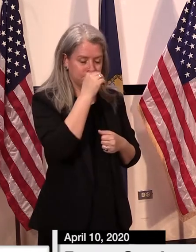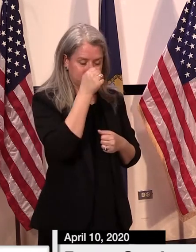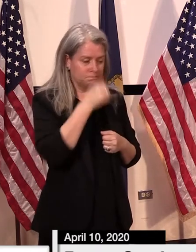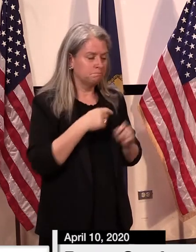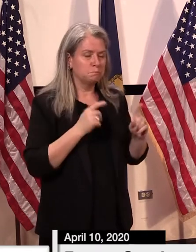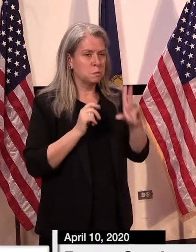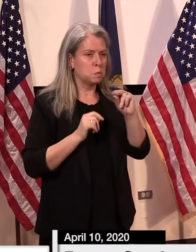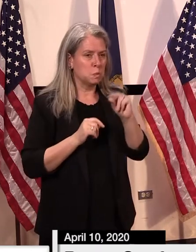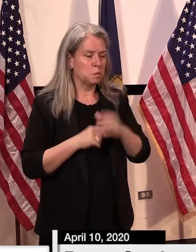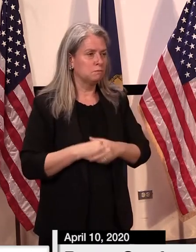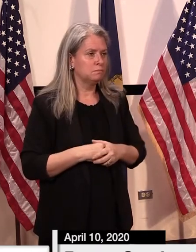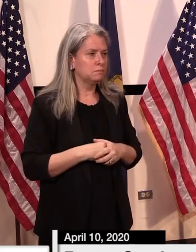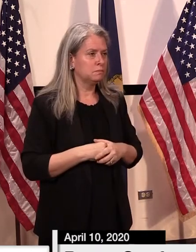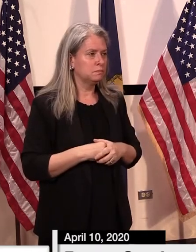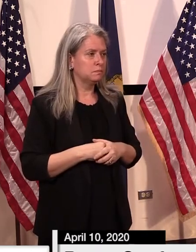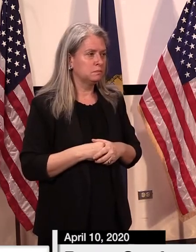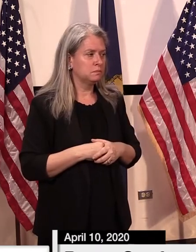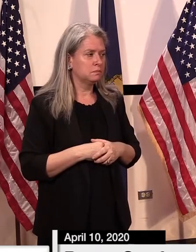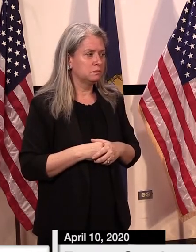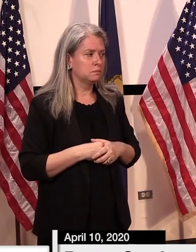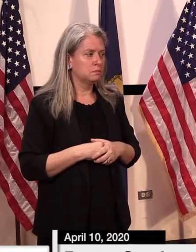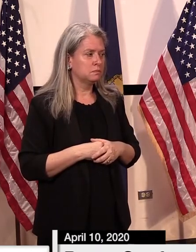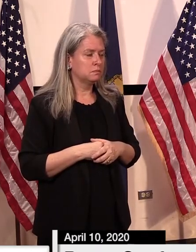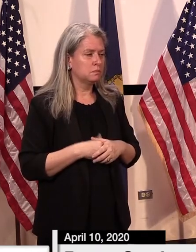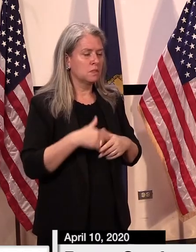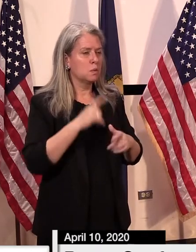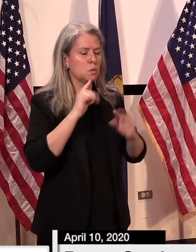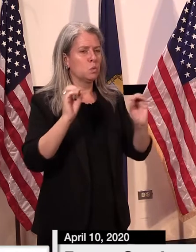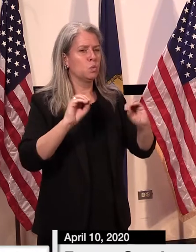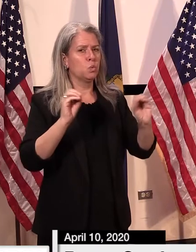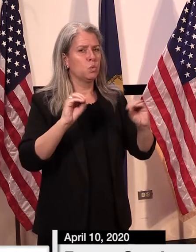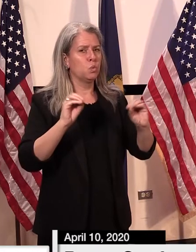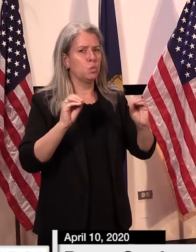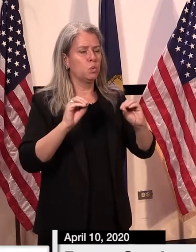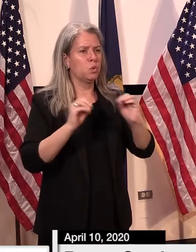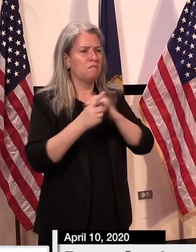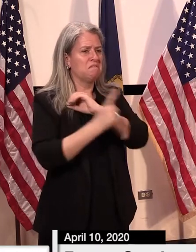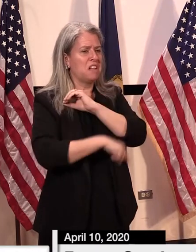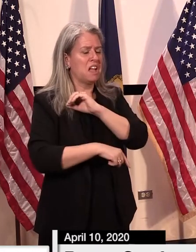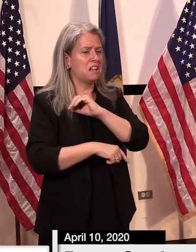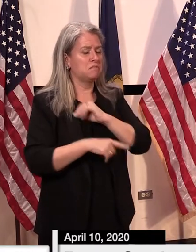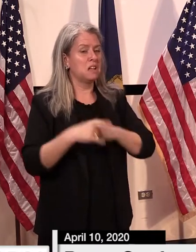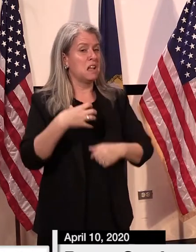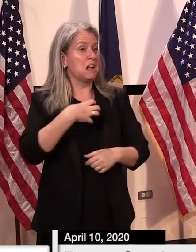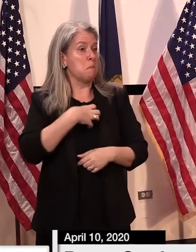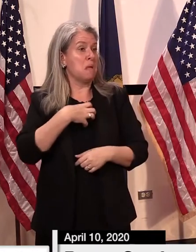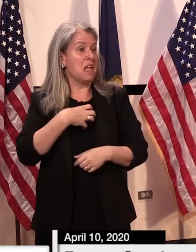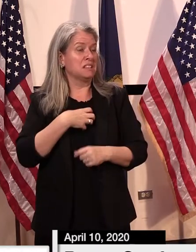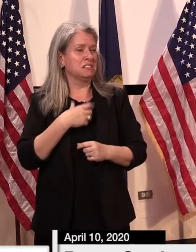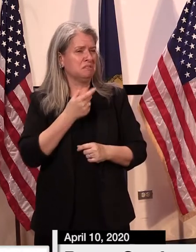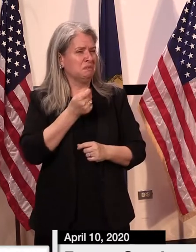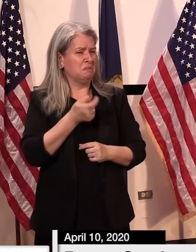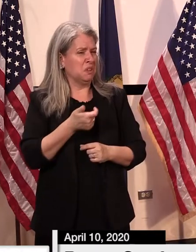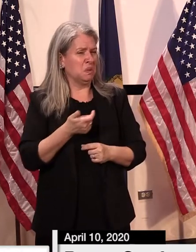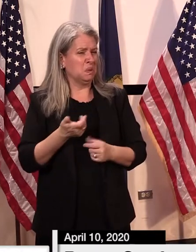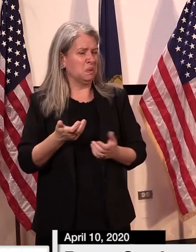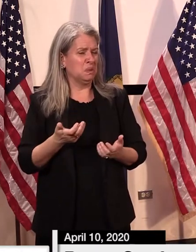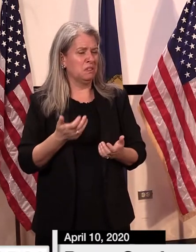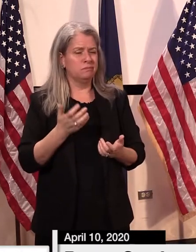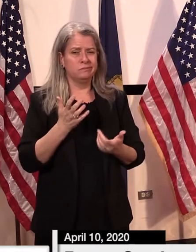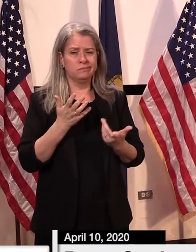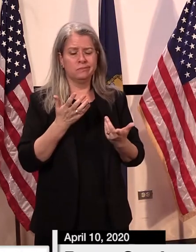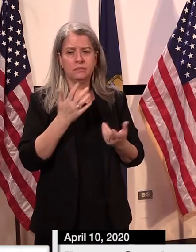No, Governor, as far as I know, there haven't been any fines issued. The complaint levels have been relatively low, just over